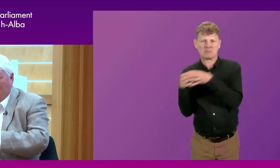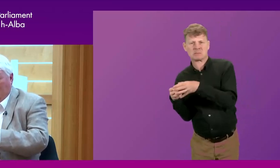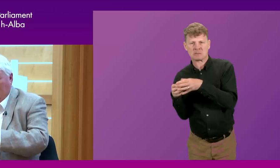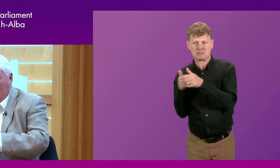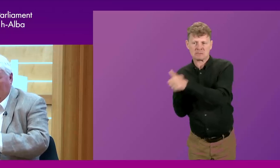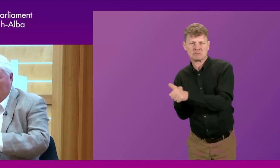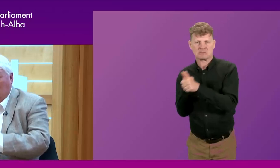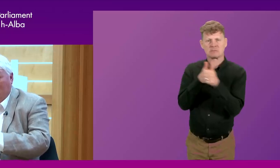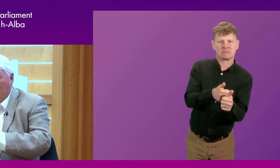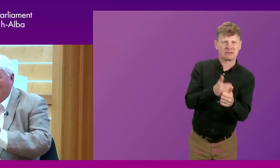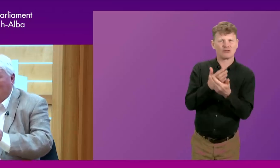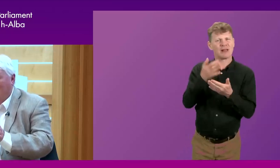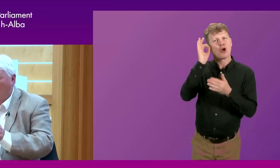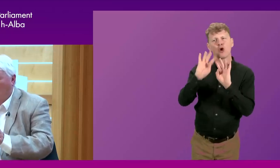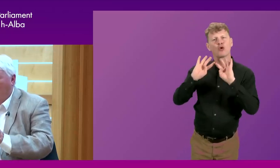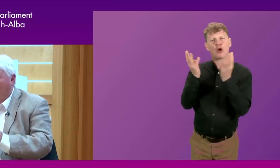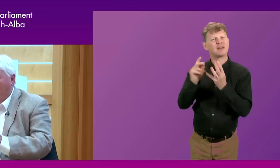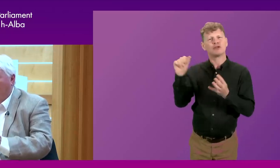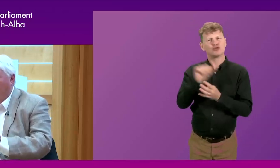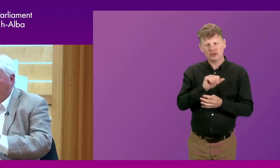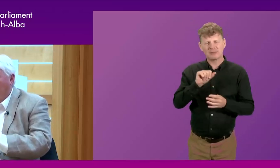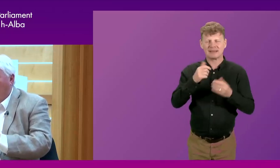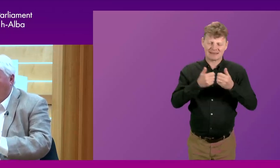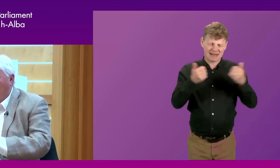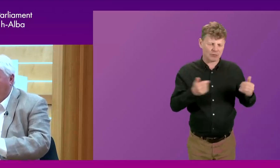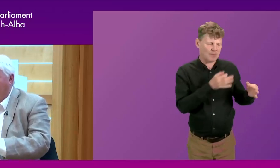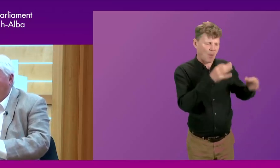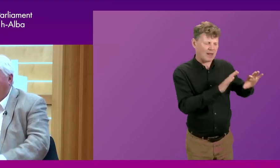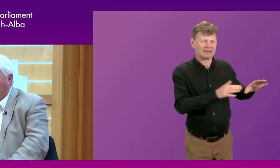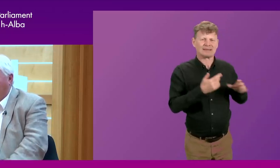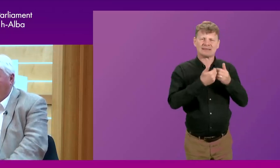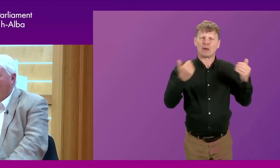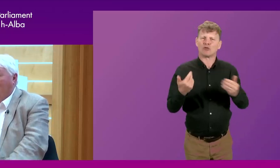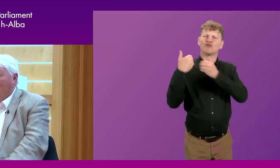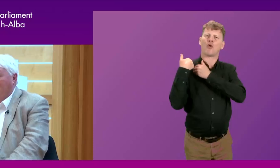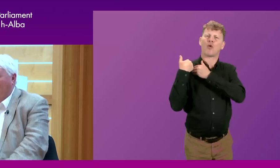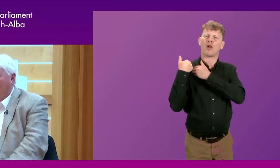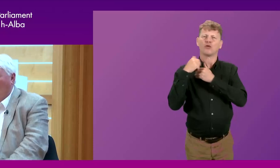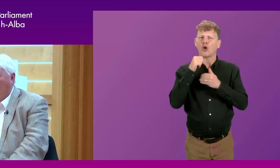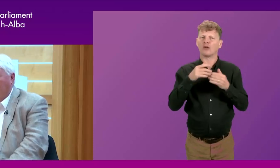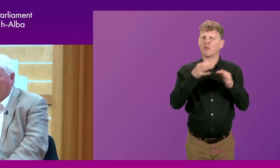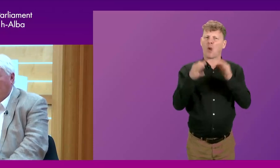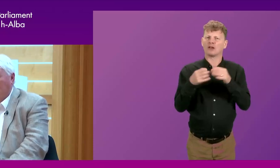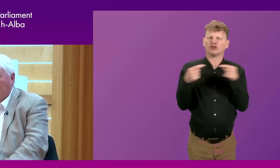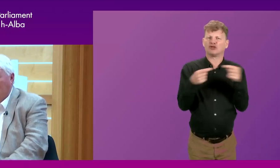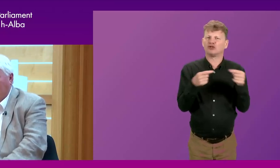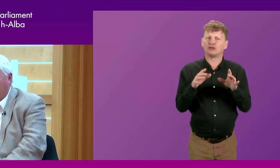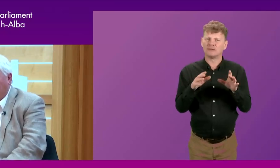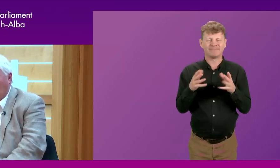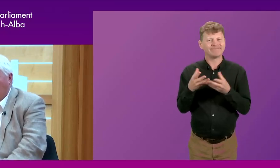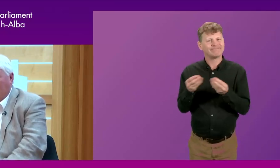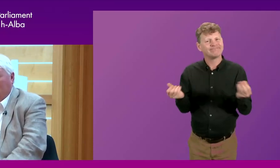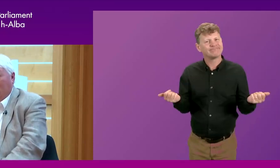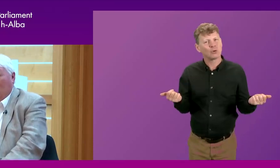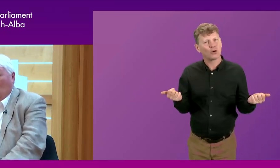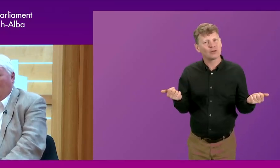the committee members would see that as a role in itself, a career in itself. And that has certainly gone to some extent,